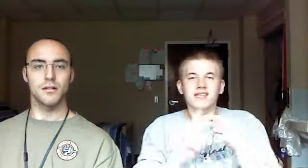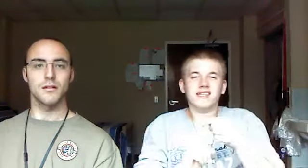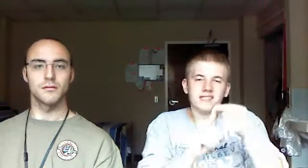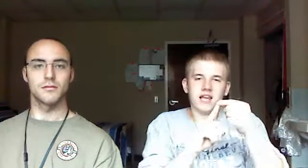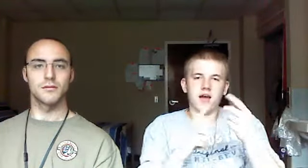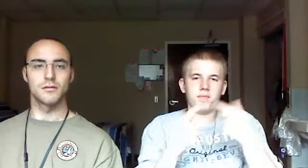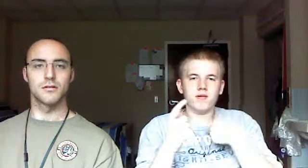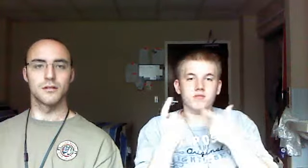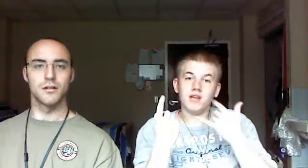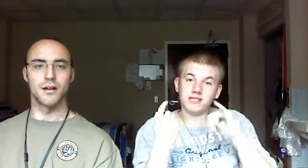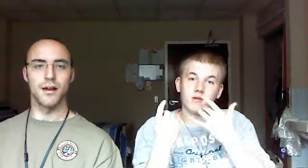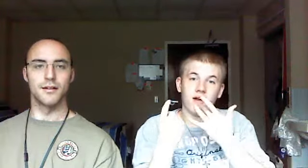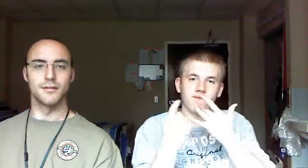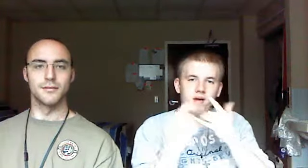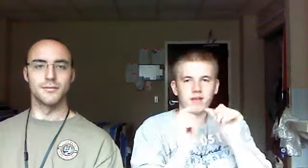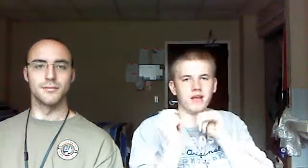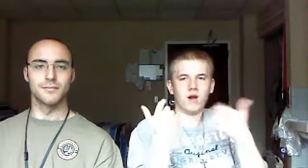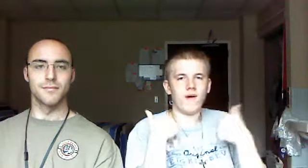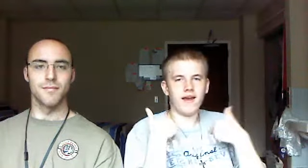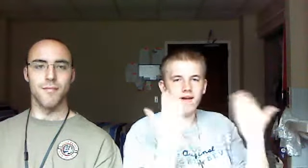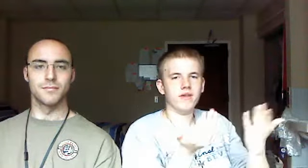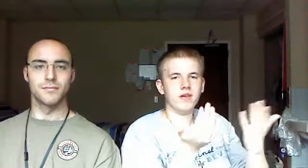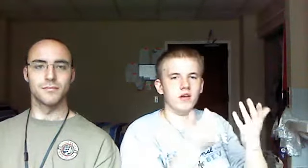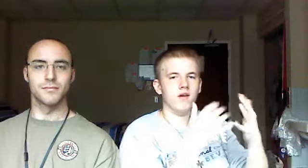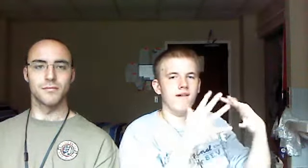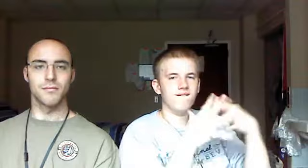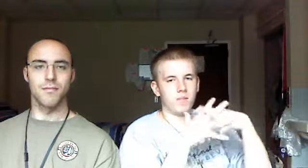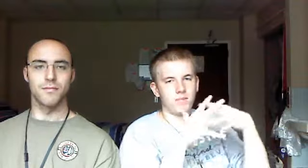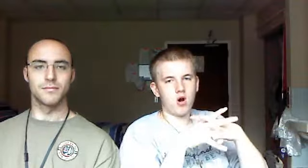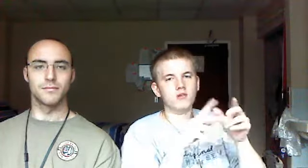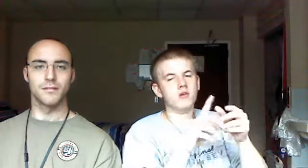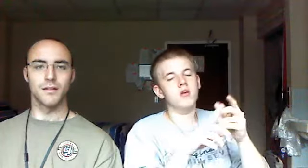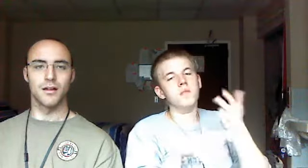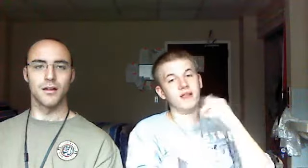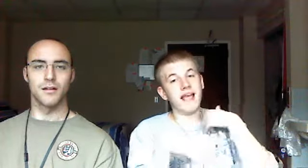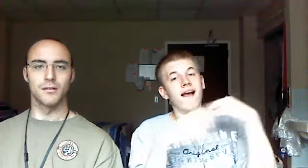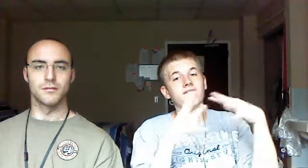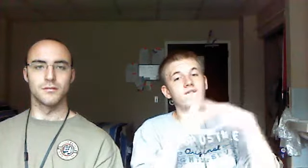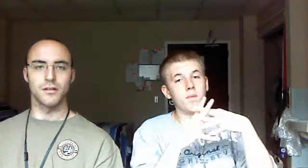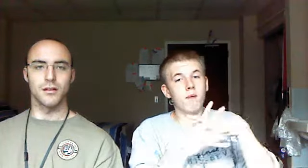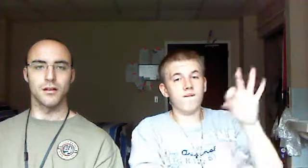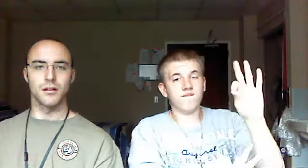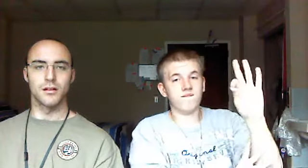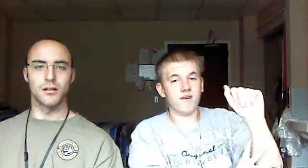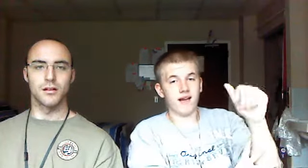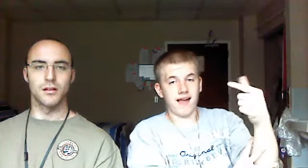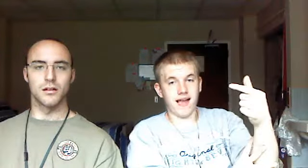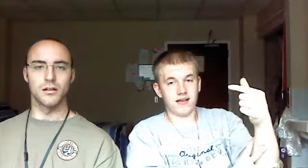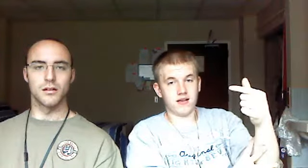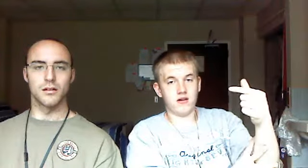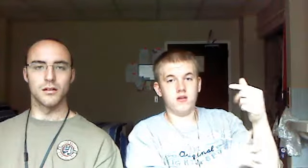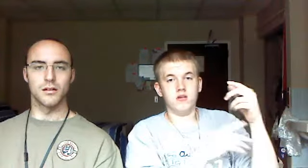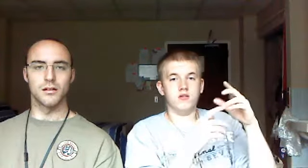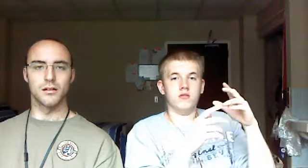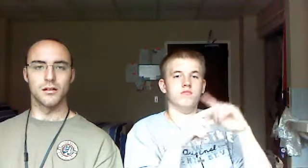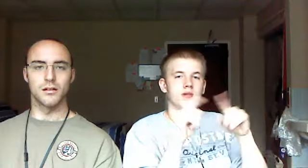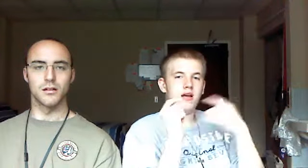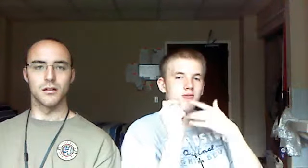Except, I know my favorite they don't have here, football. But they have football flag. But I